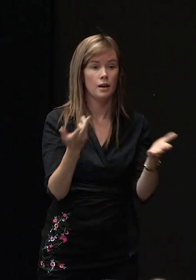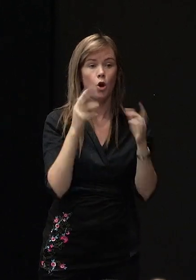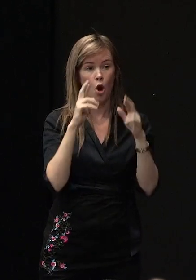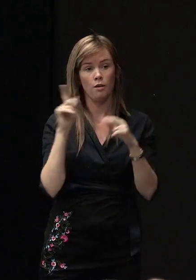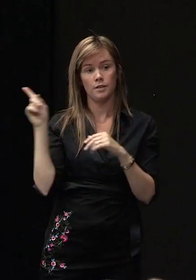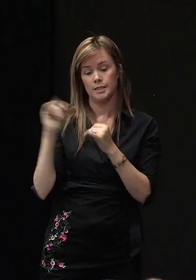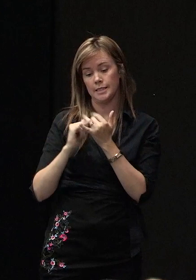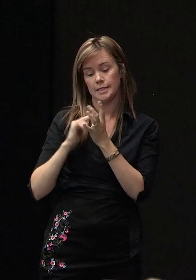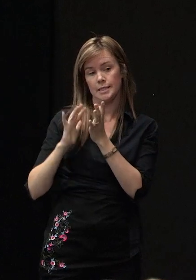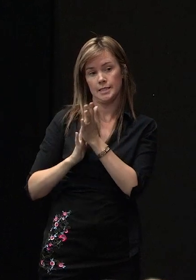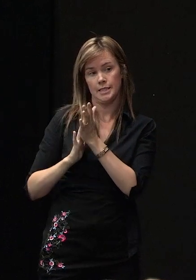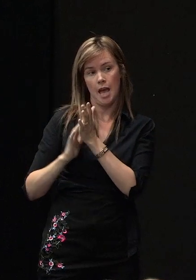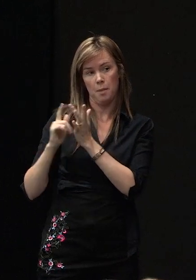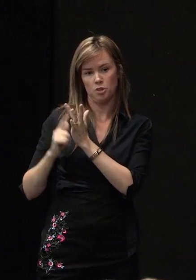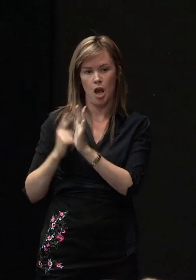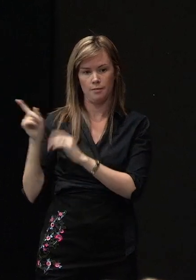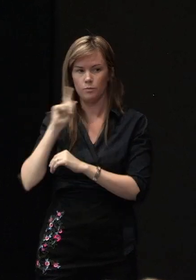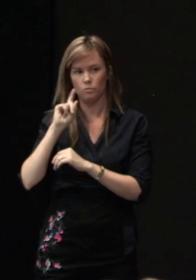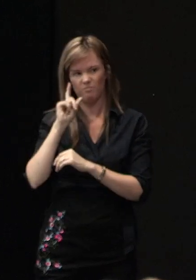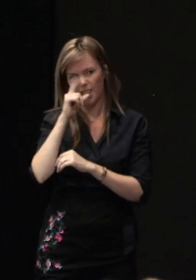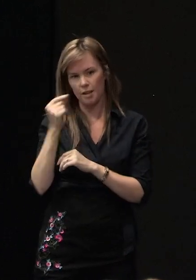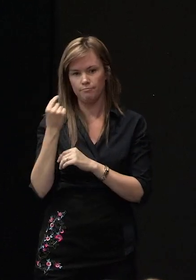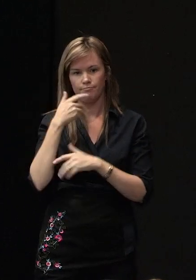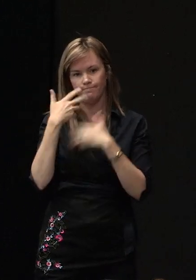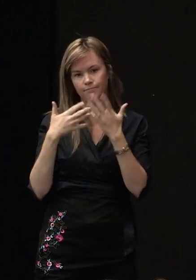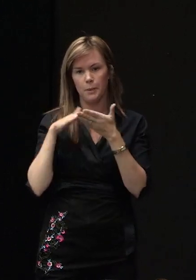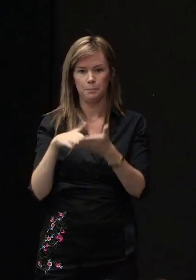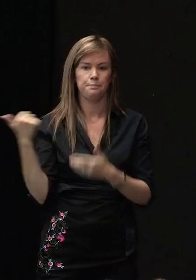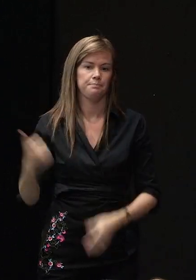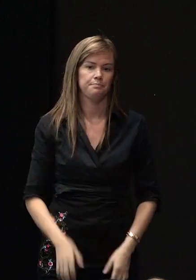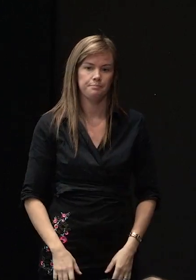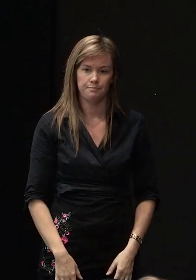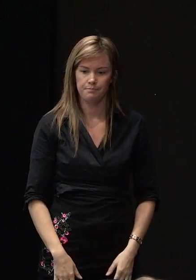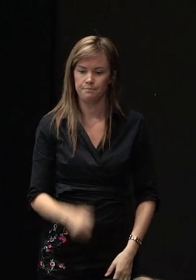hopefully Sanjay will be able to put some light on it for you. Okay, thanks a lot.